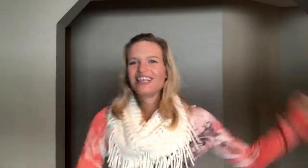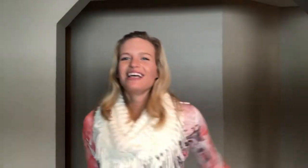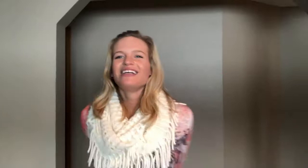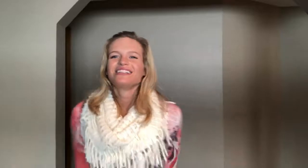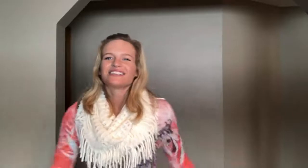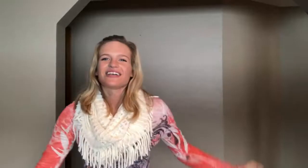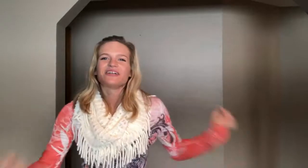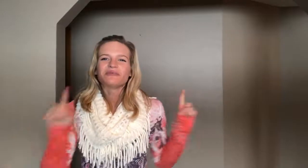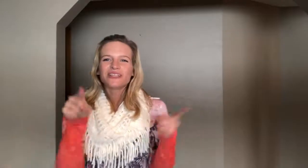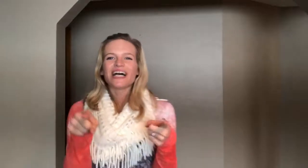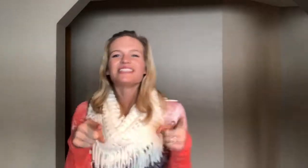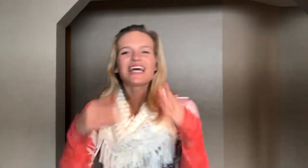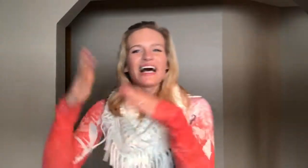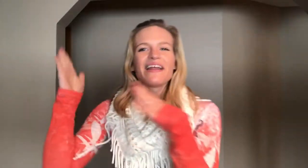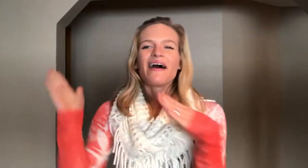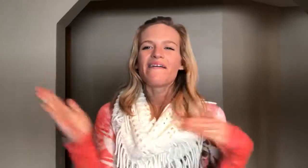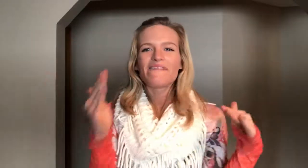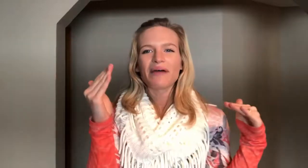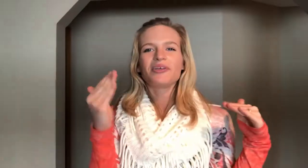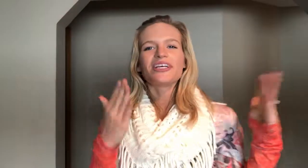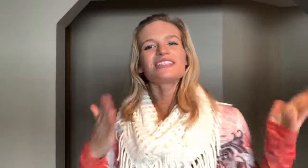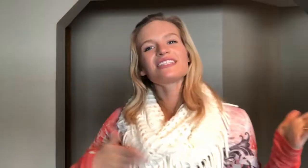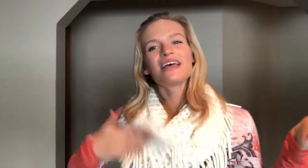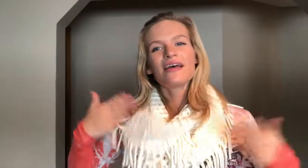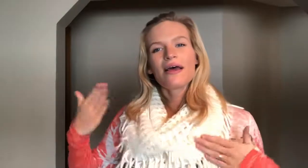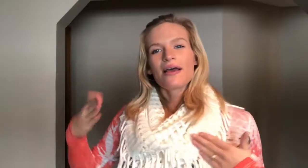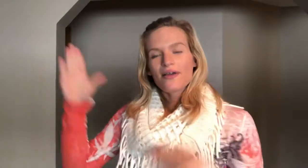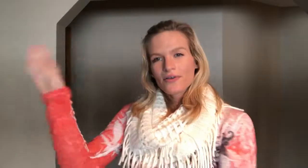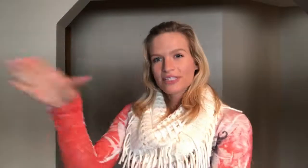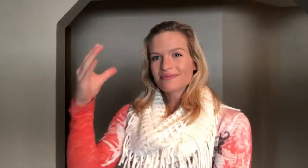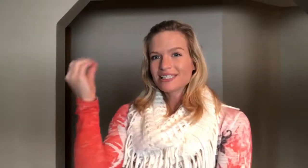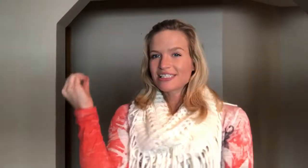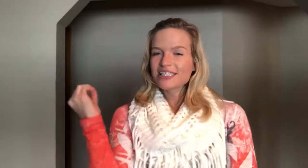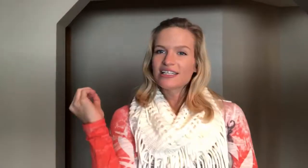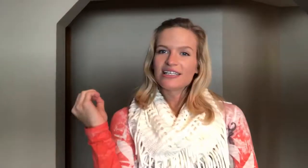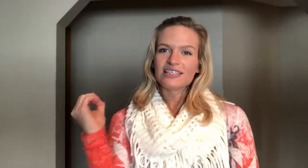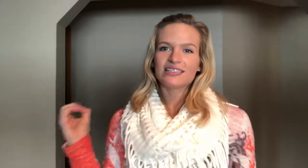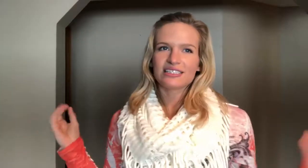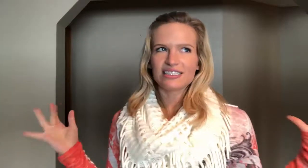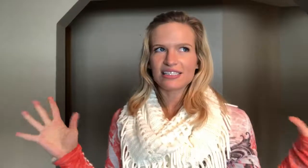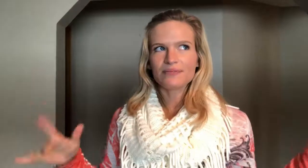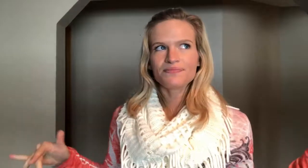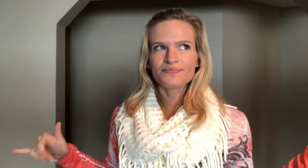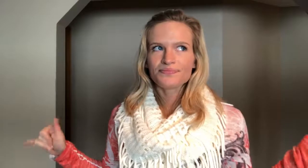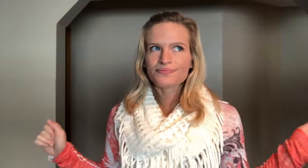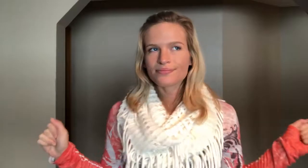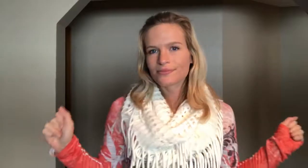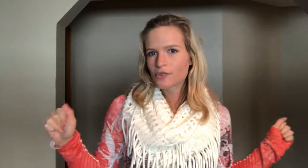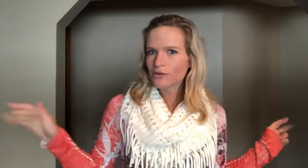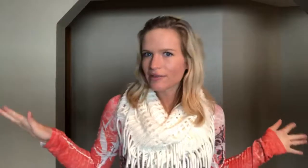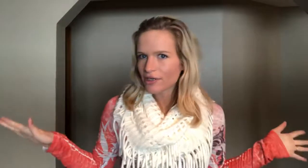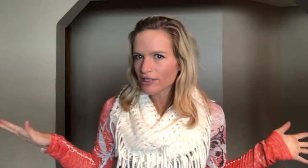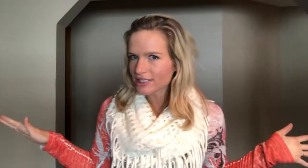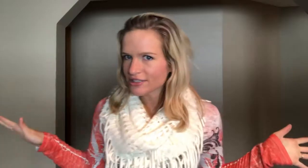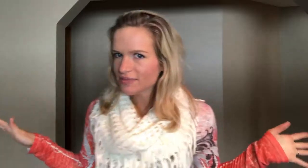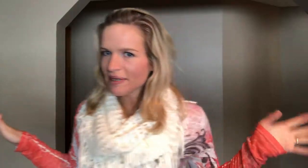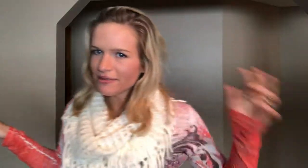So I hope you guys had a fabulous Christmas season. Whatever holiday you spend.